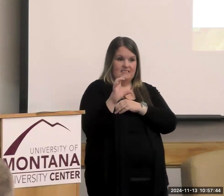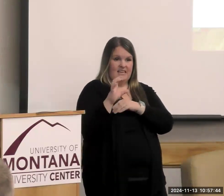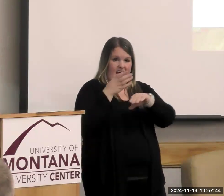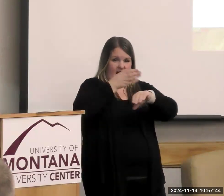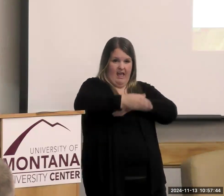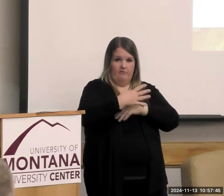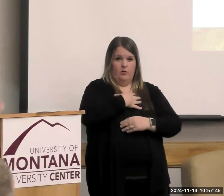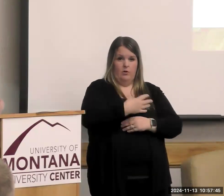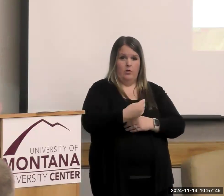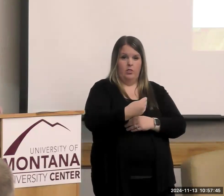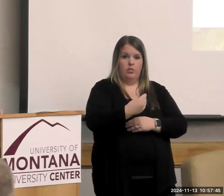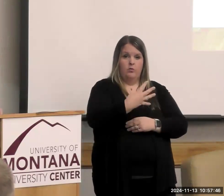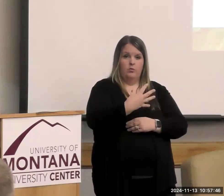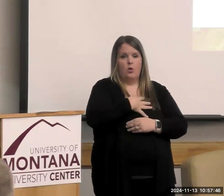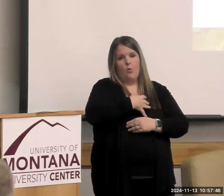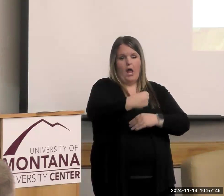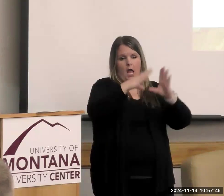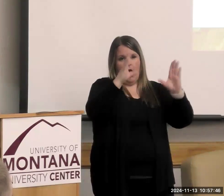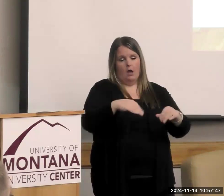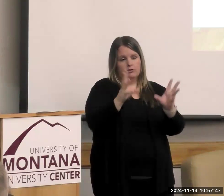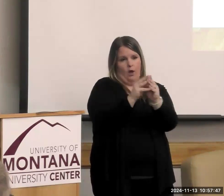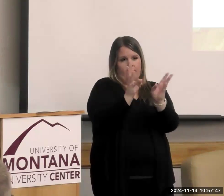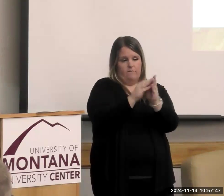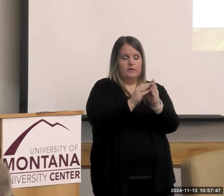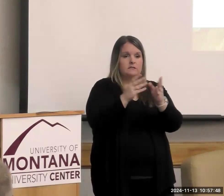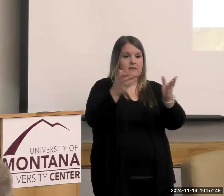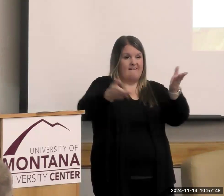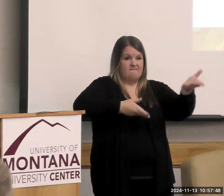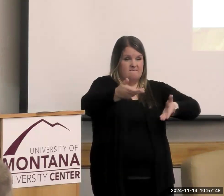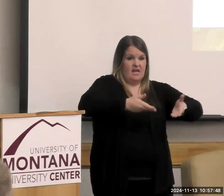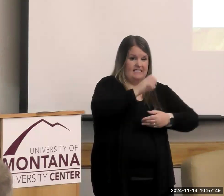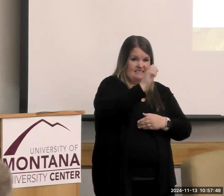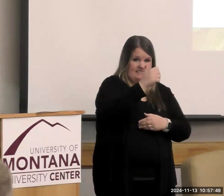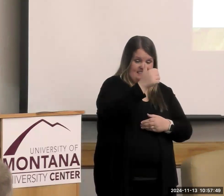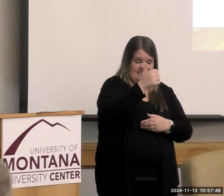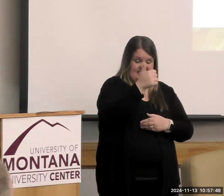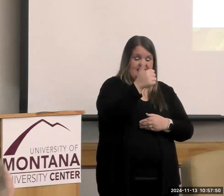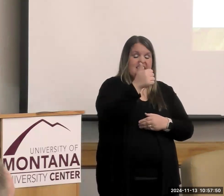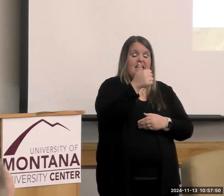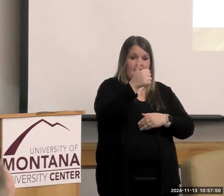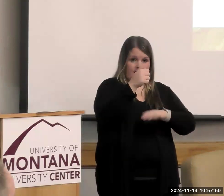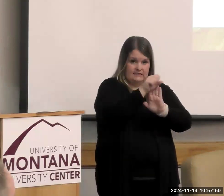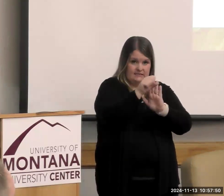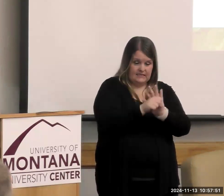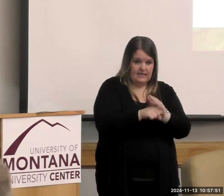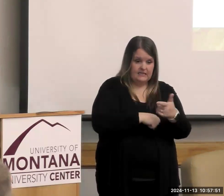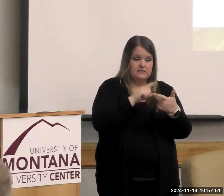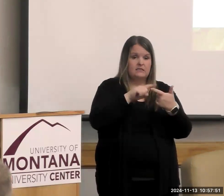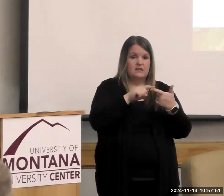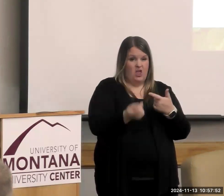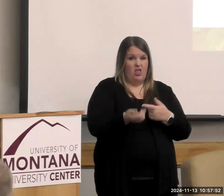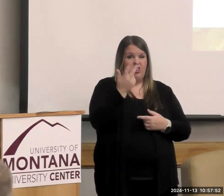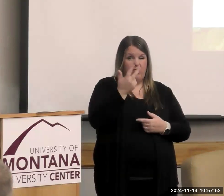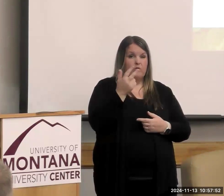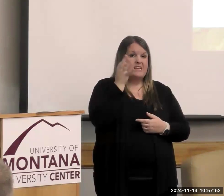And they invited 10 states and three Indian Reservation representatives to come